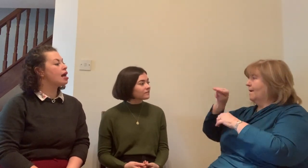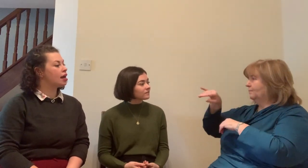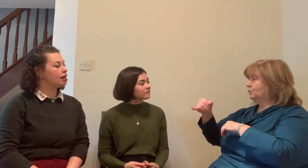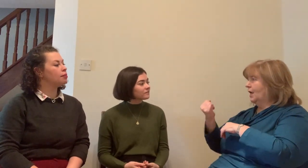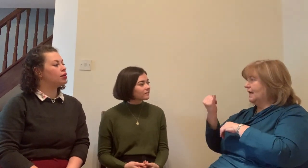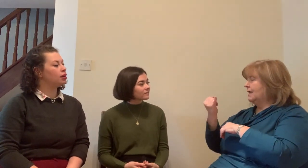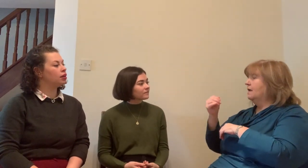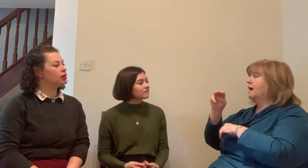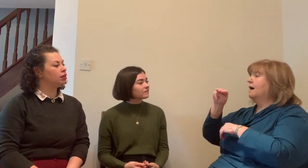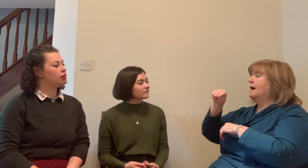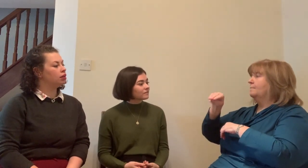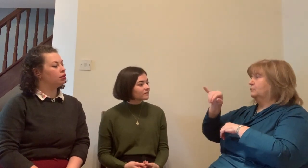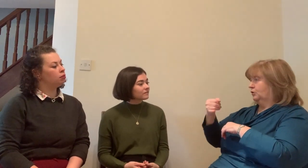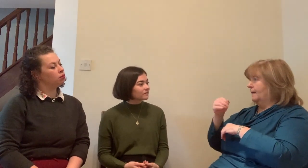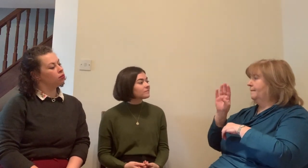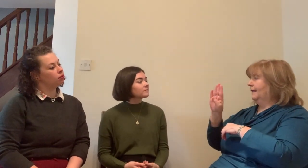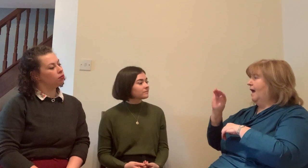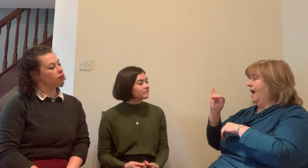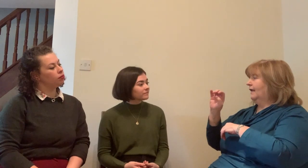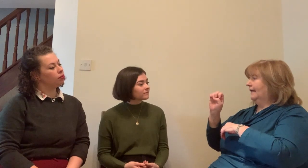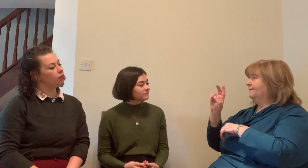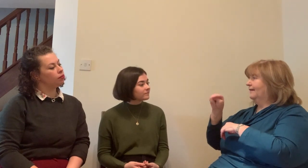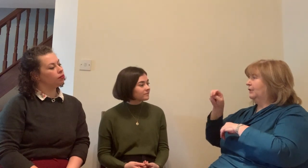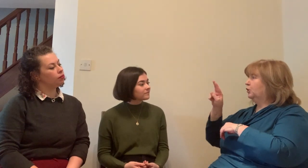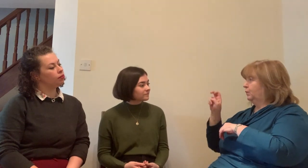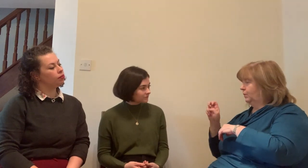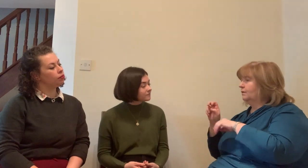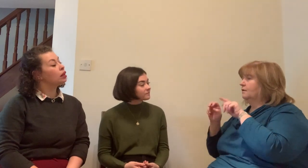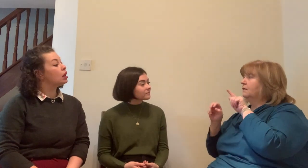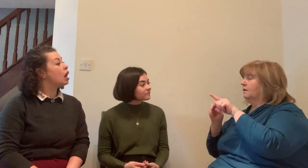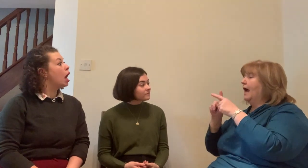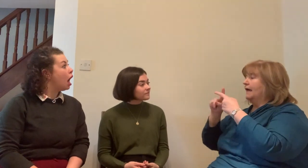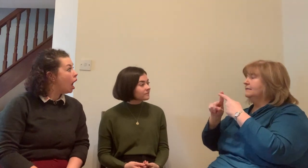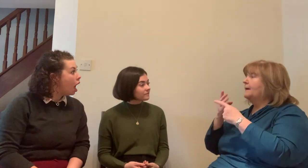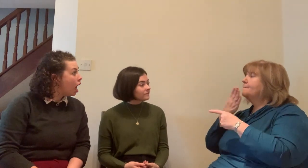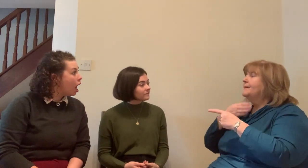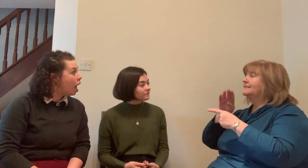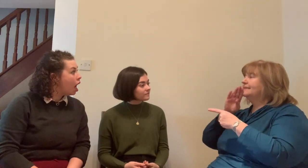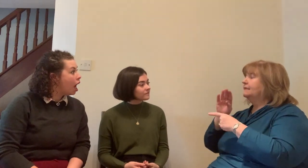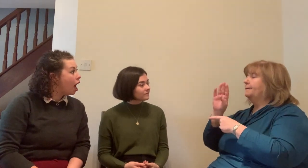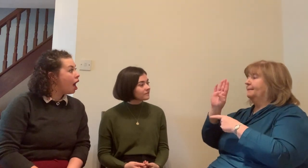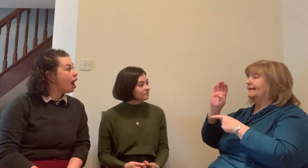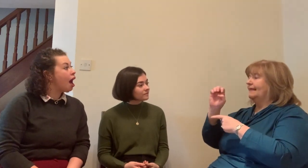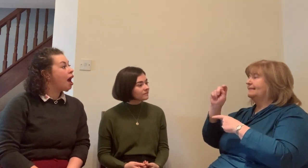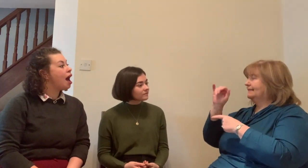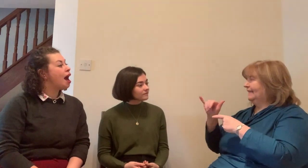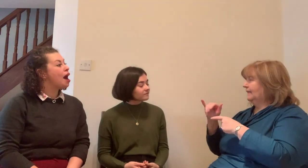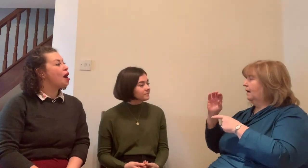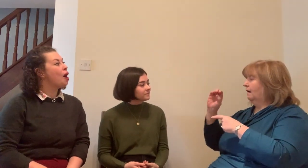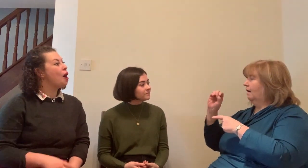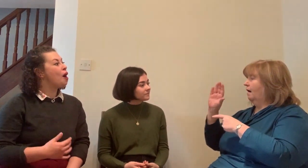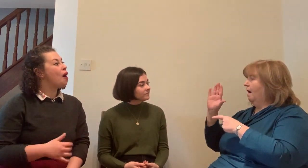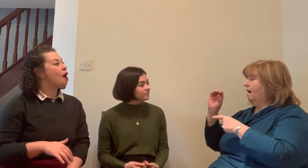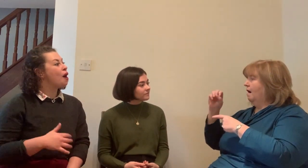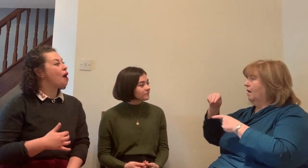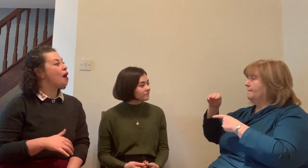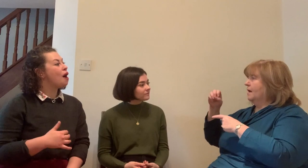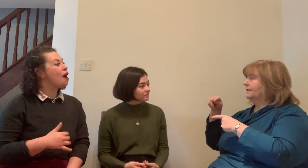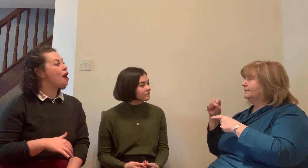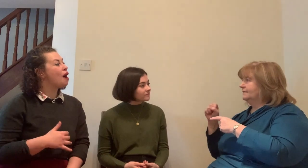suppose the difference is I put myself forward for this job. Right. I chose this job. Right. Other people would absolutely have the ability but it's just not their taste. At it's not